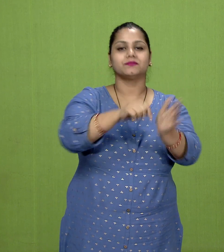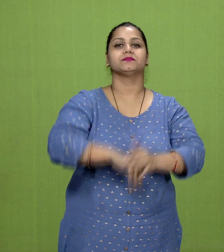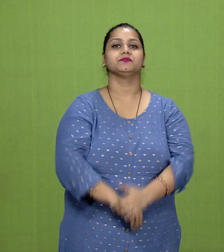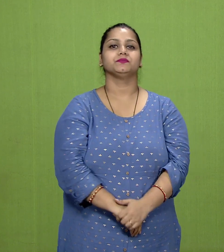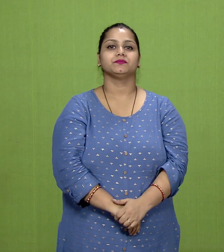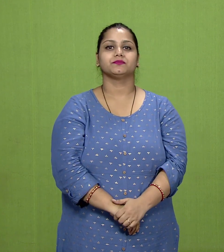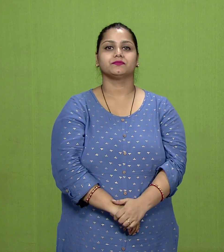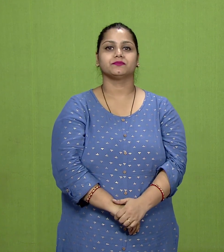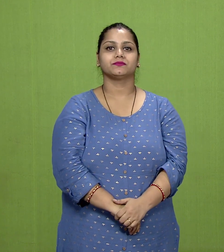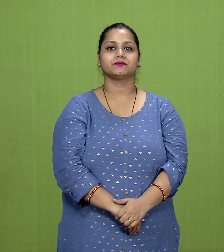wheat